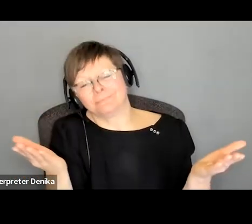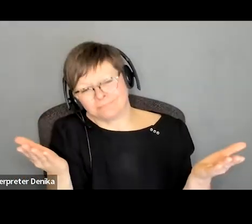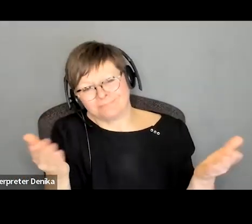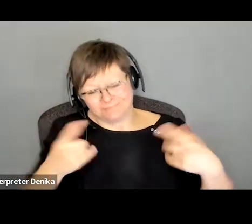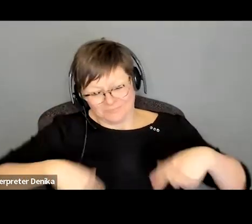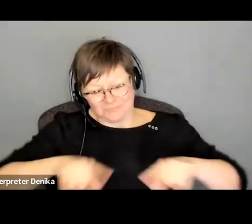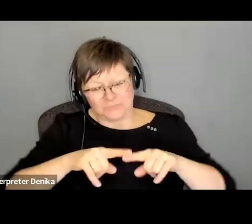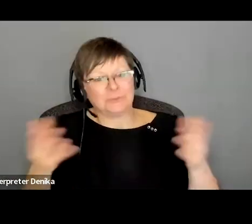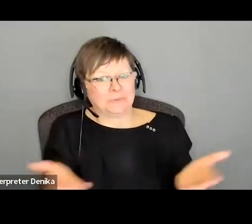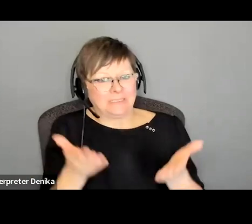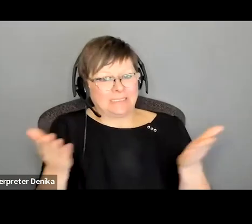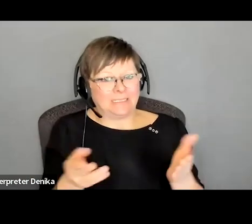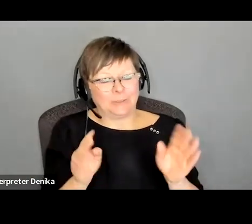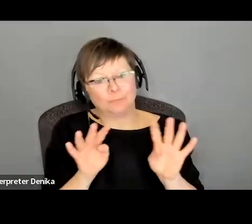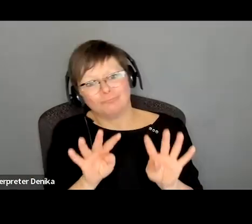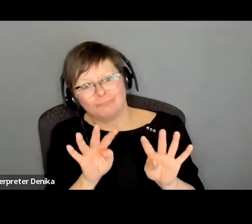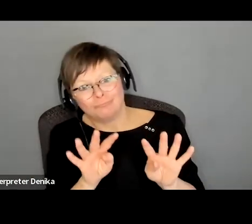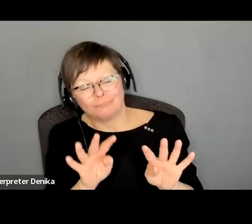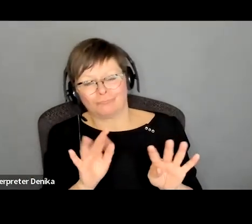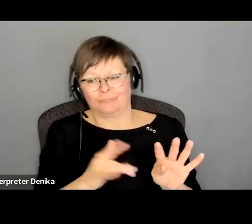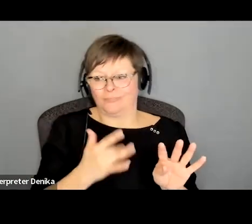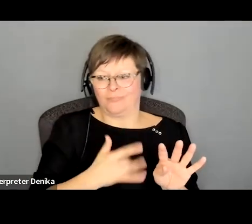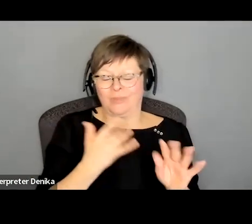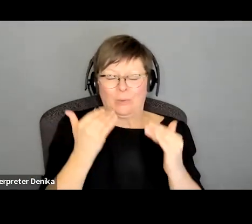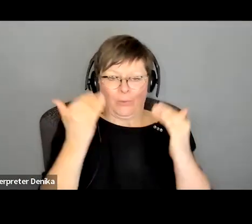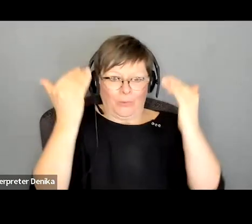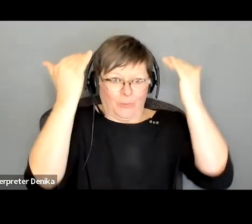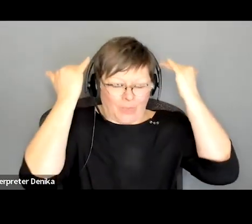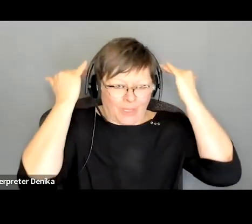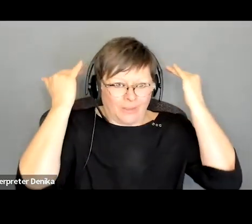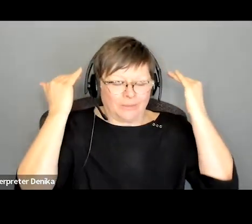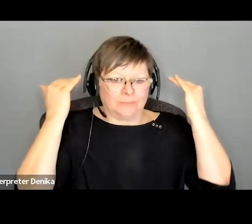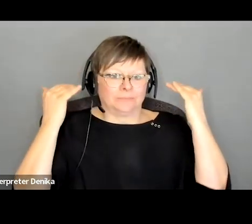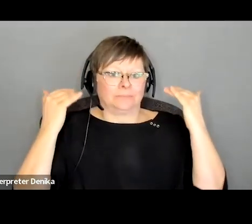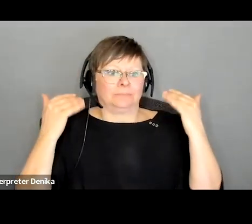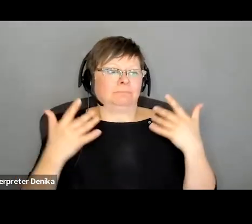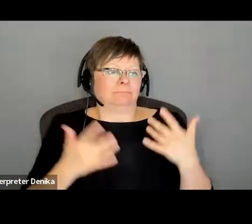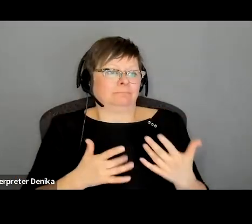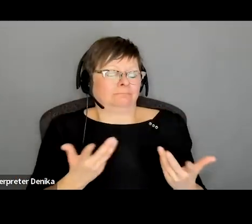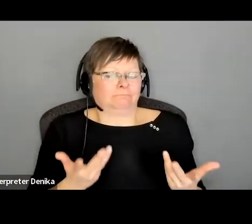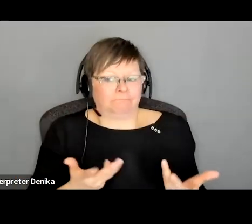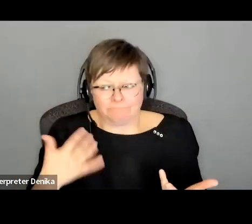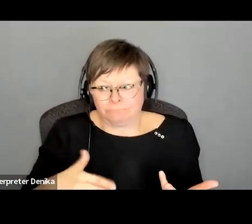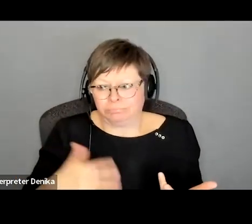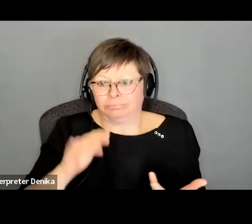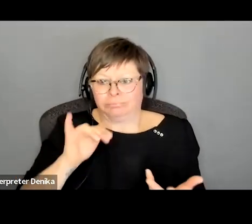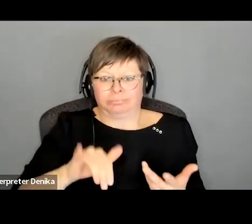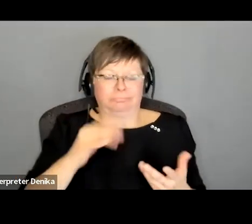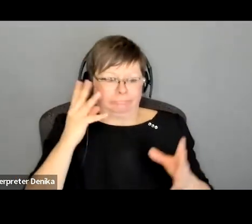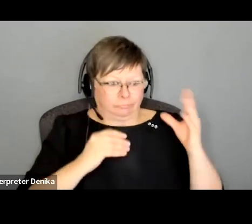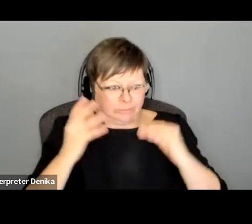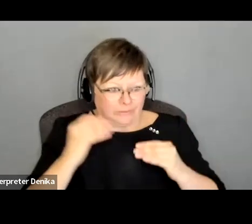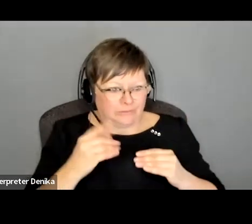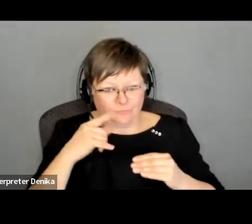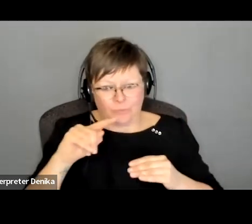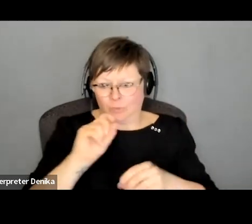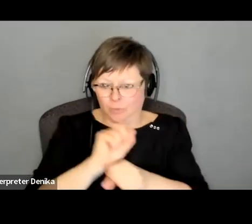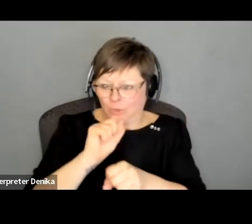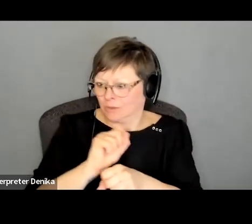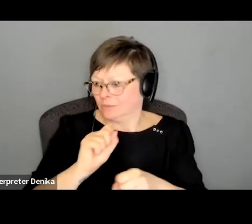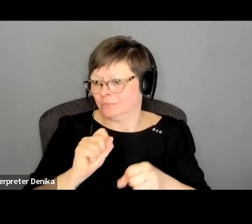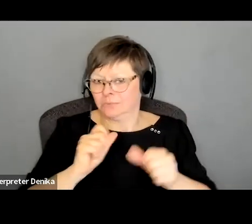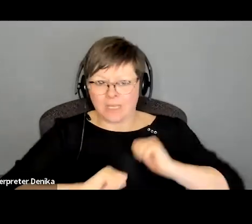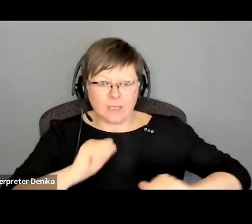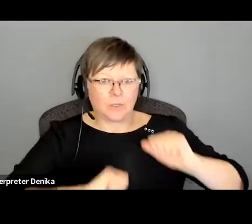feeling a bit overwhelmed by the whole experience of having to do